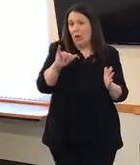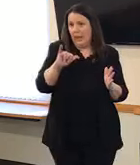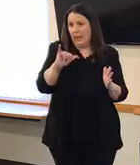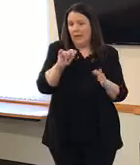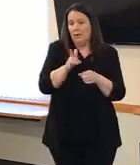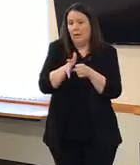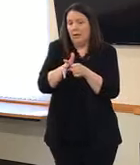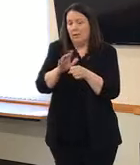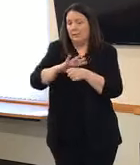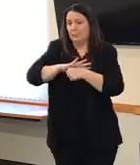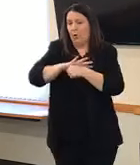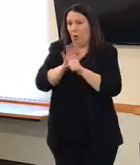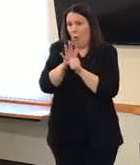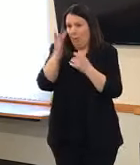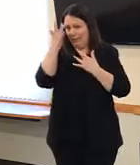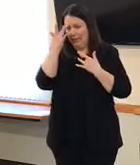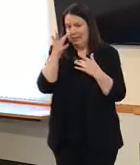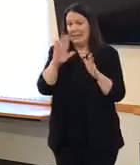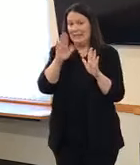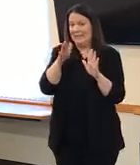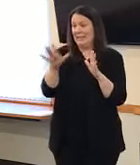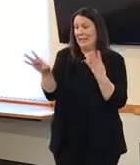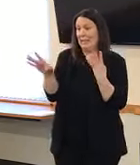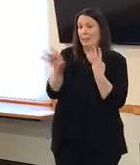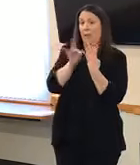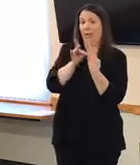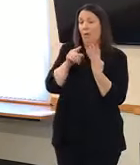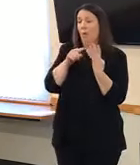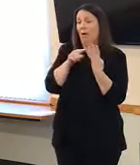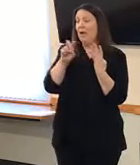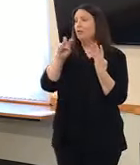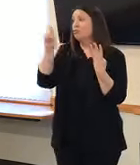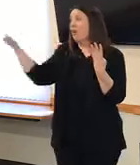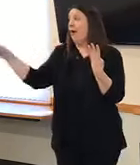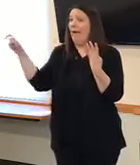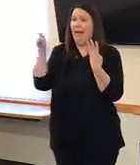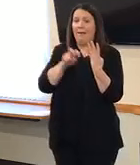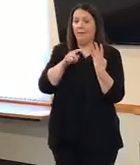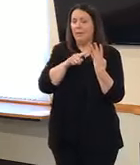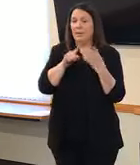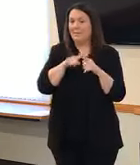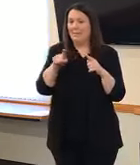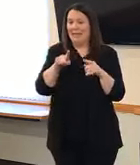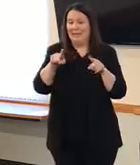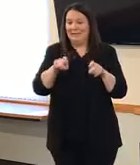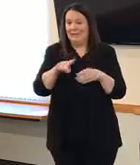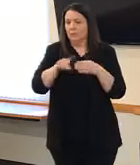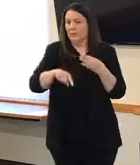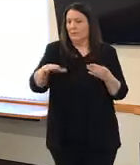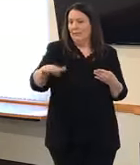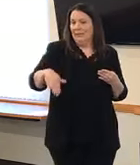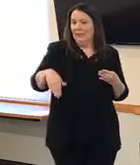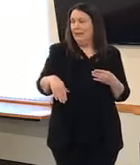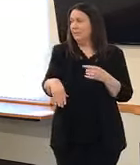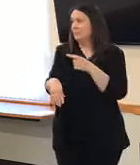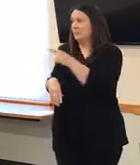have been connected to a contact or had a travel history, but do not have a confirmed test yet. So how are we on ICU capacity